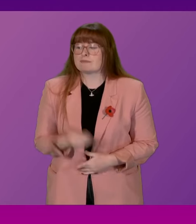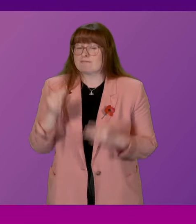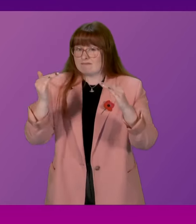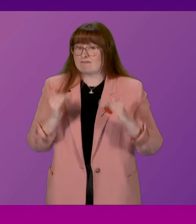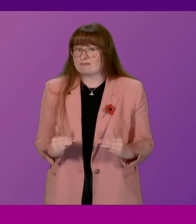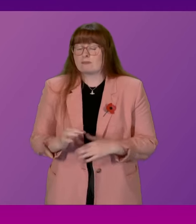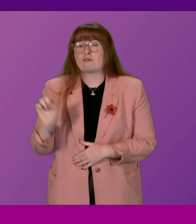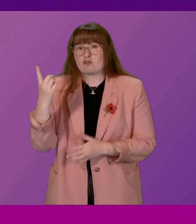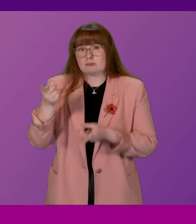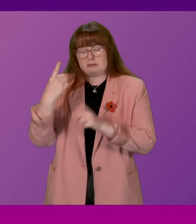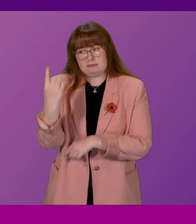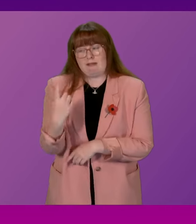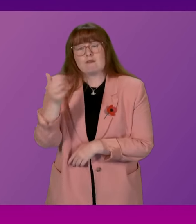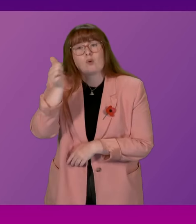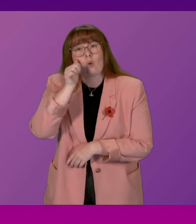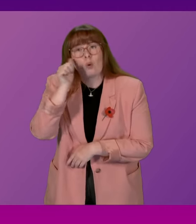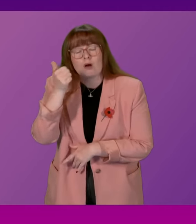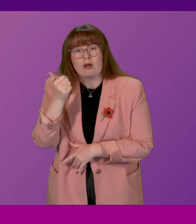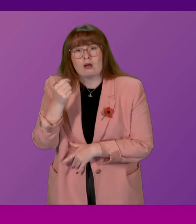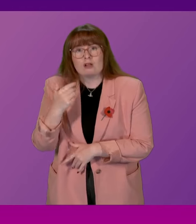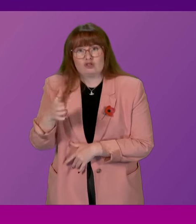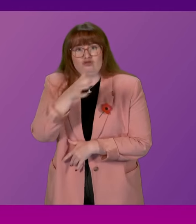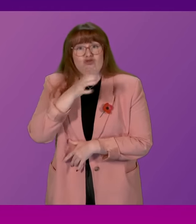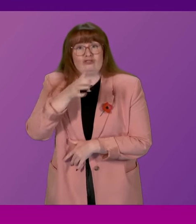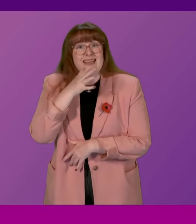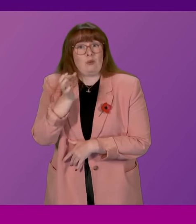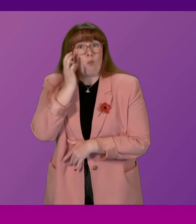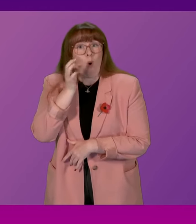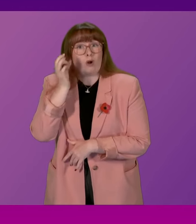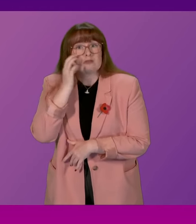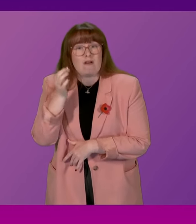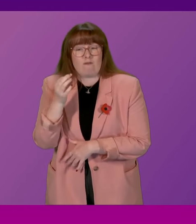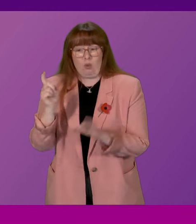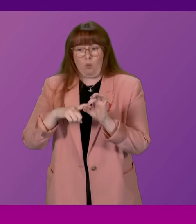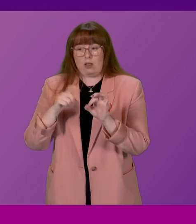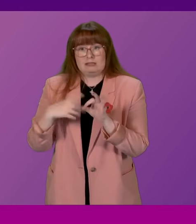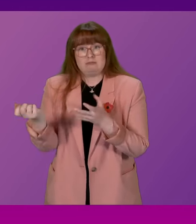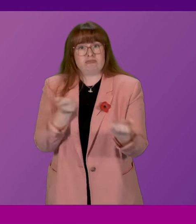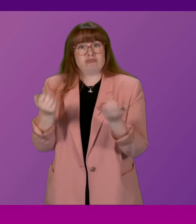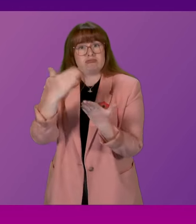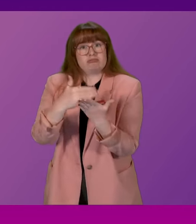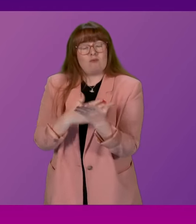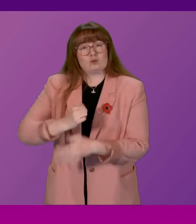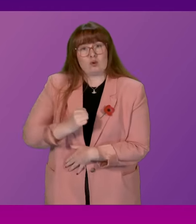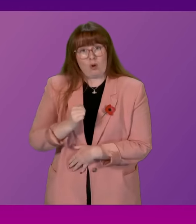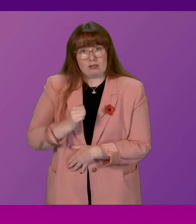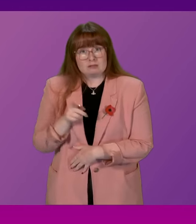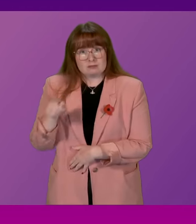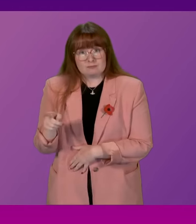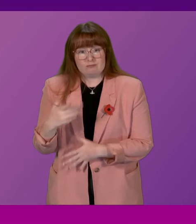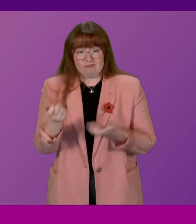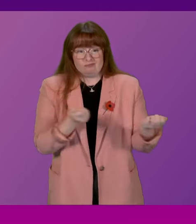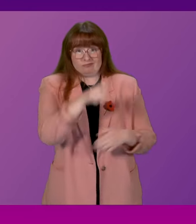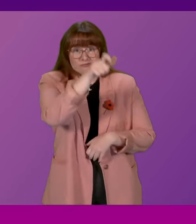aware of the damming report on drinking water by the Drinking Water Quality Regulator for Scotland. Sue Petsch, the regulator,